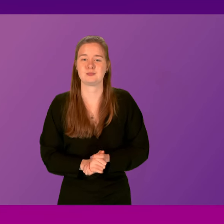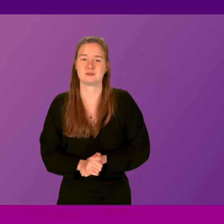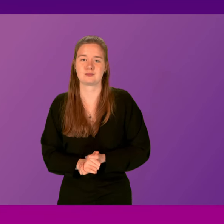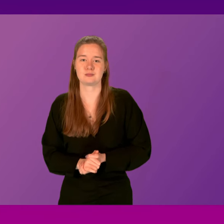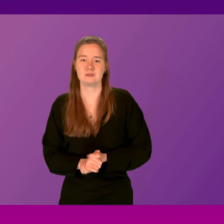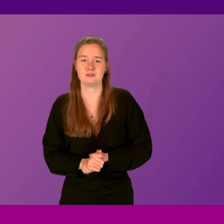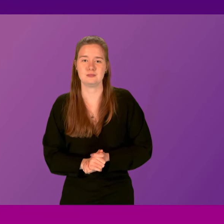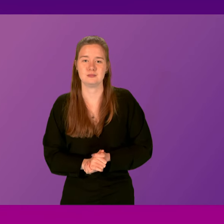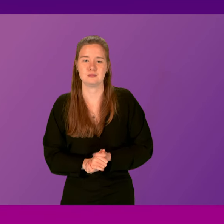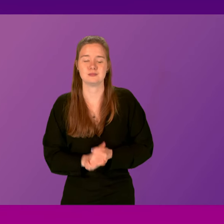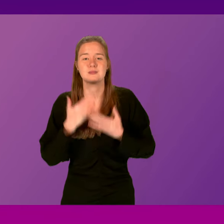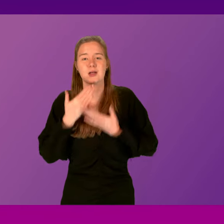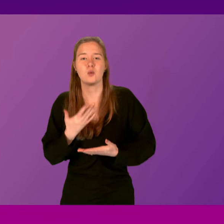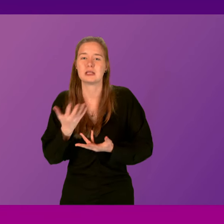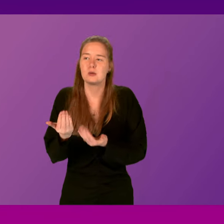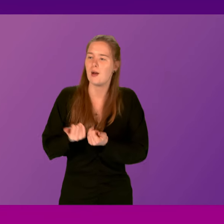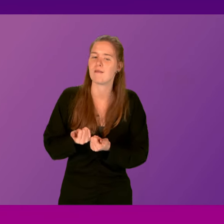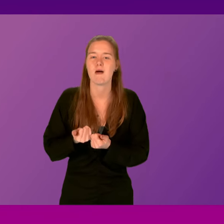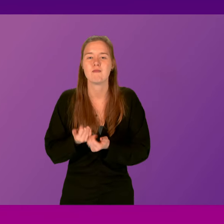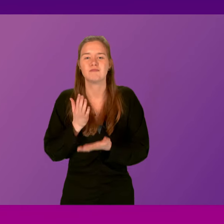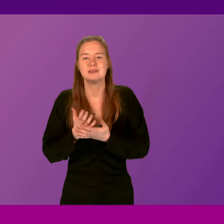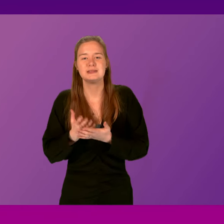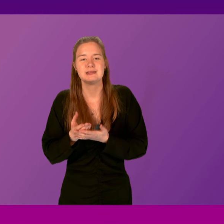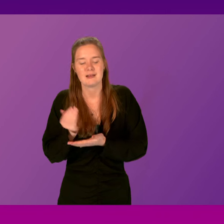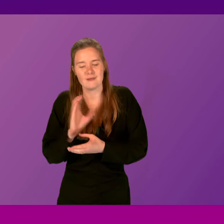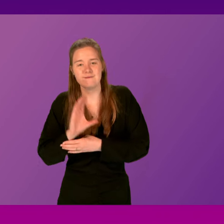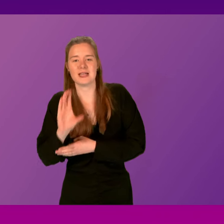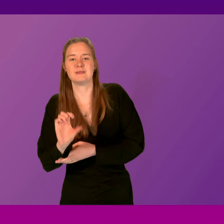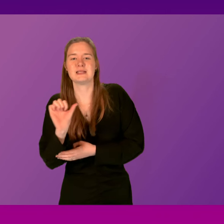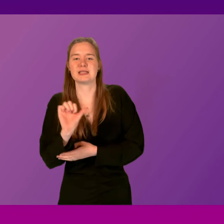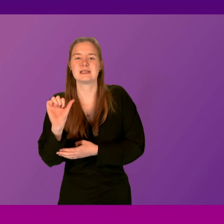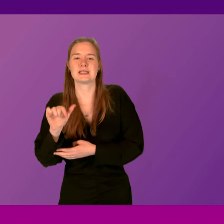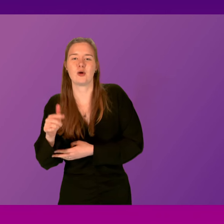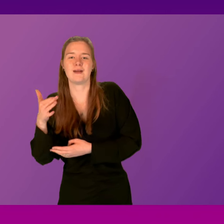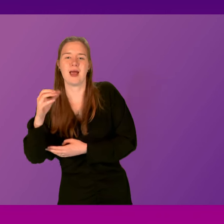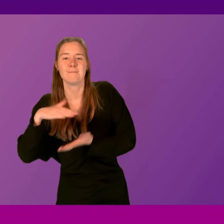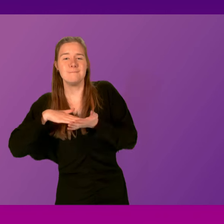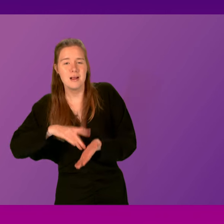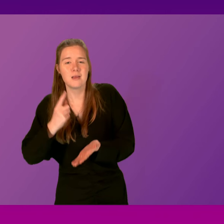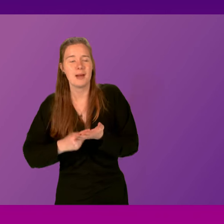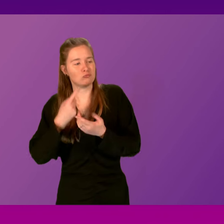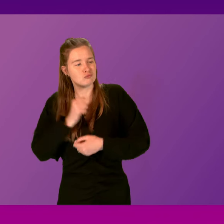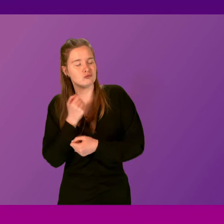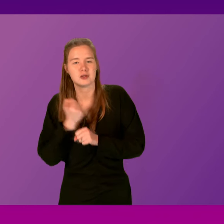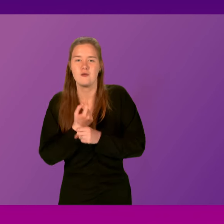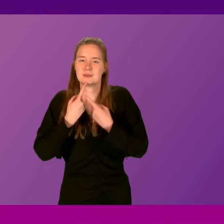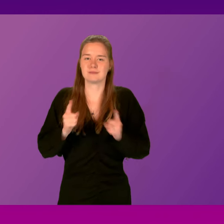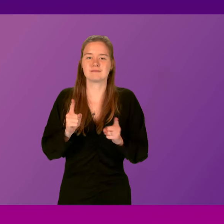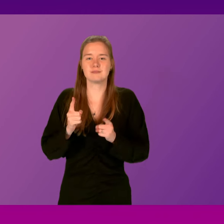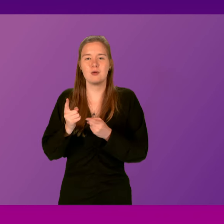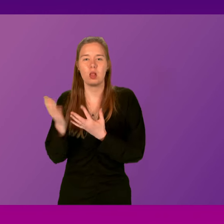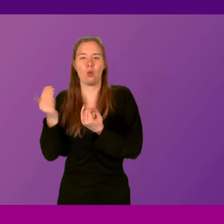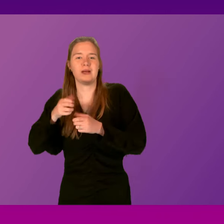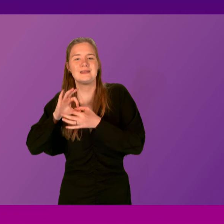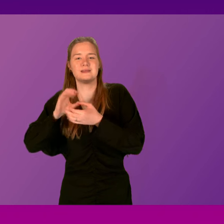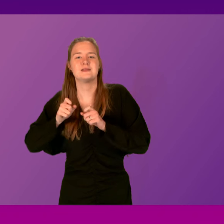I welcome the significant investment of £66.9 million that the Scottish Government has announced in the offshore wind supply